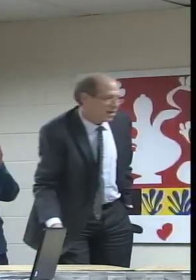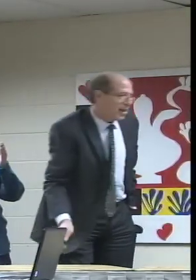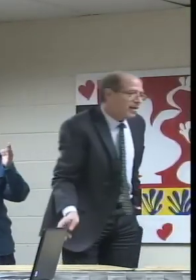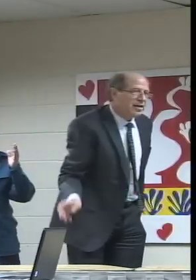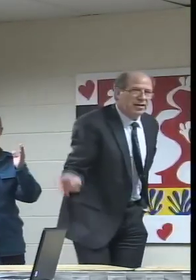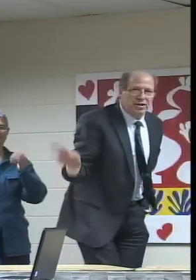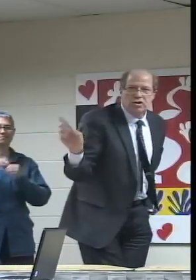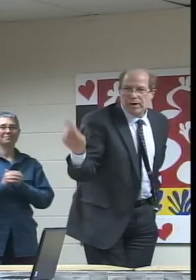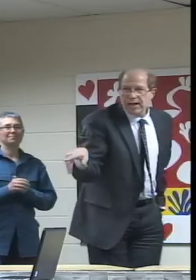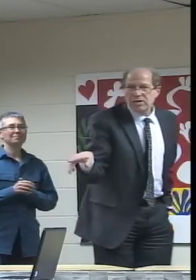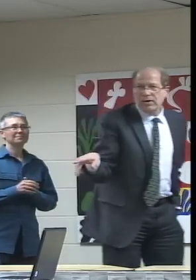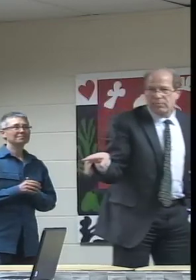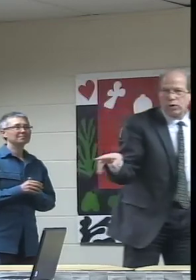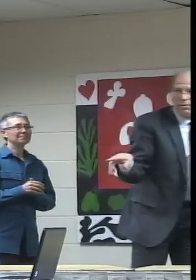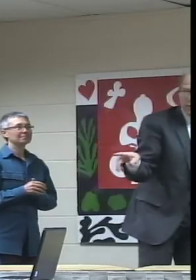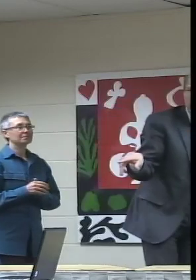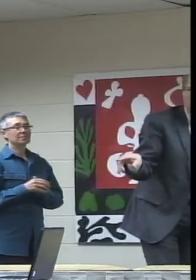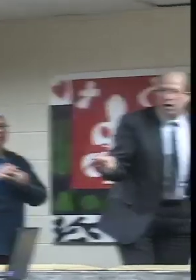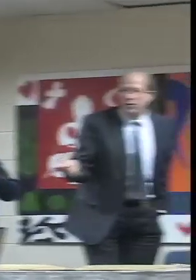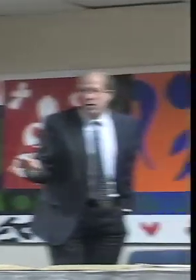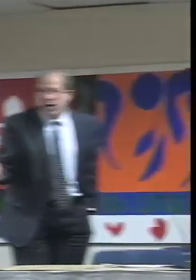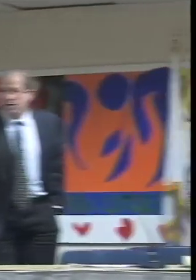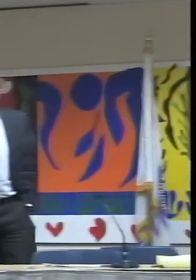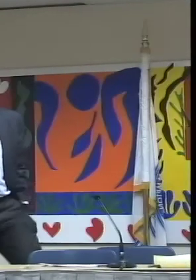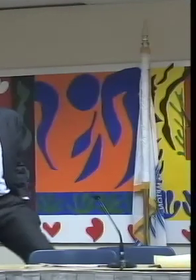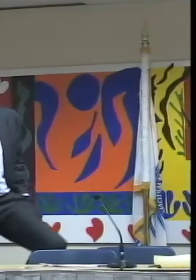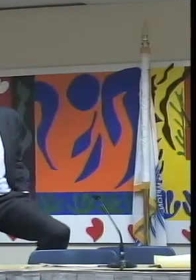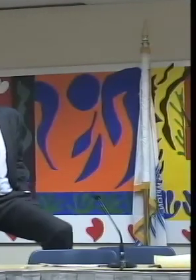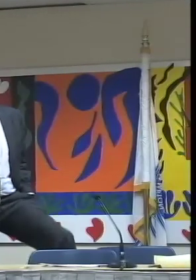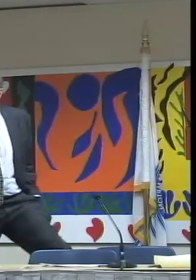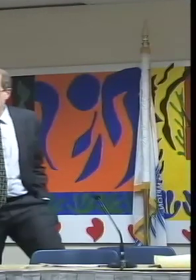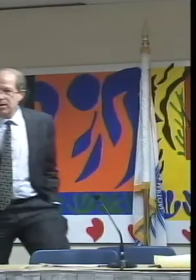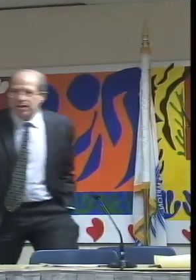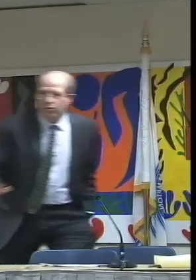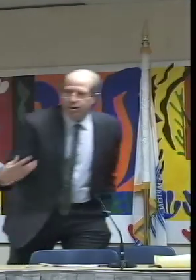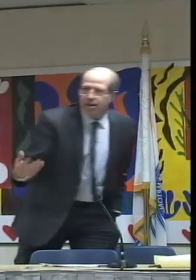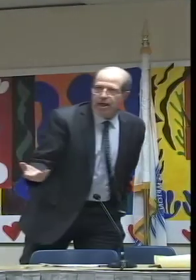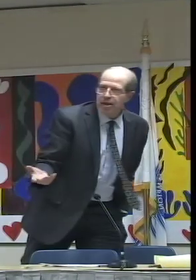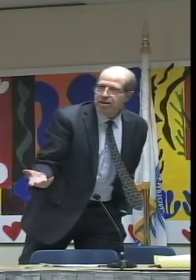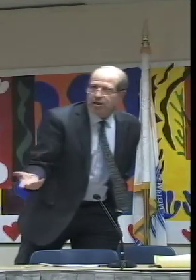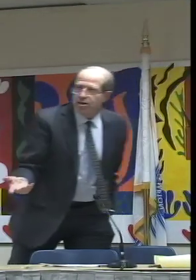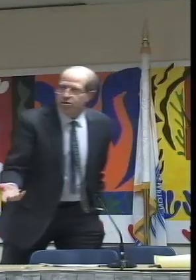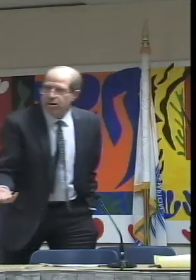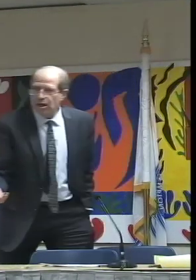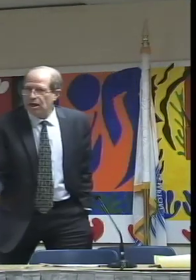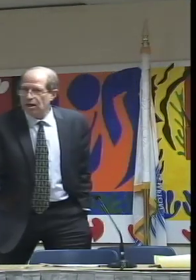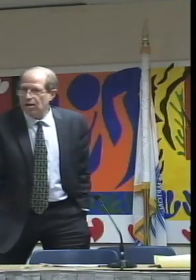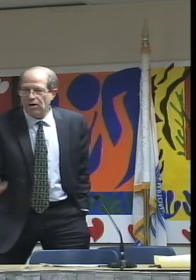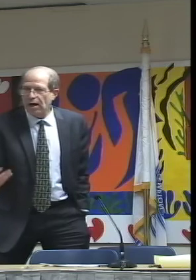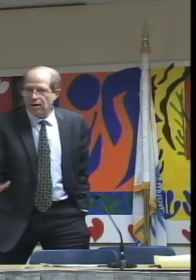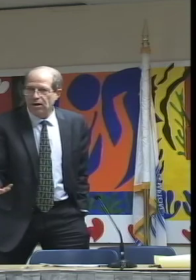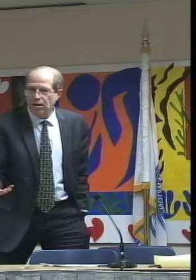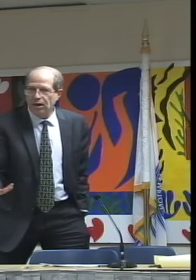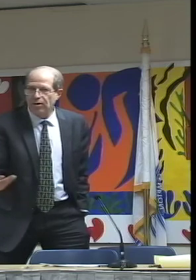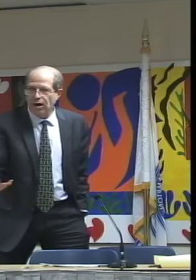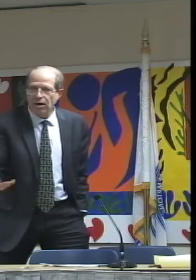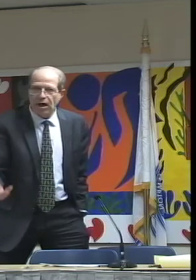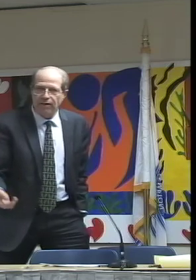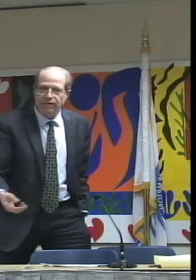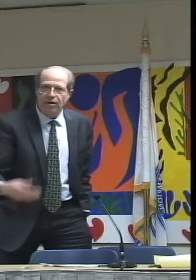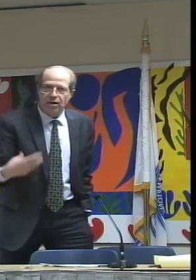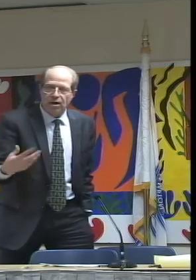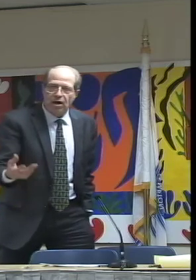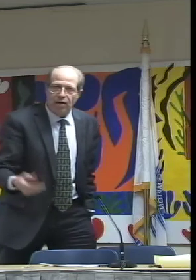And the transcript will be one of our ascertainment exhibits and will stand as an interesting chronicle and